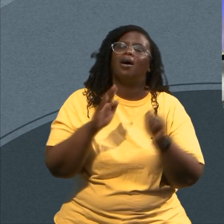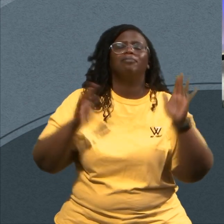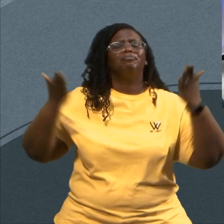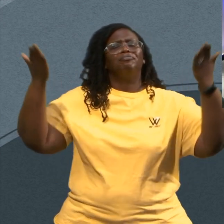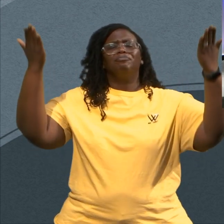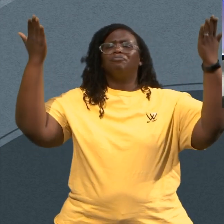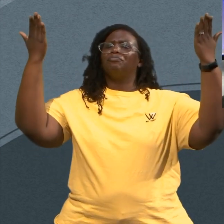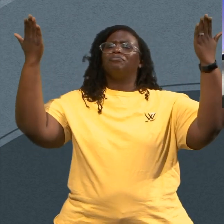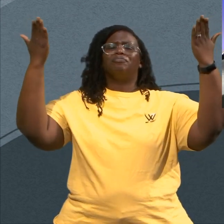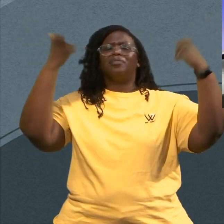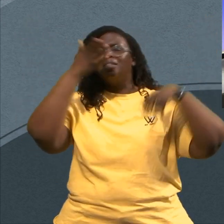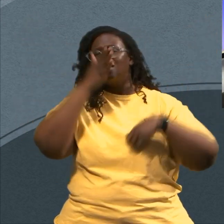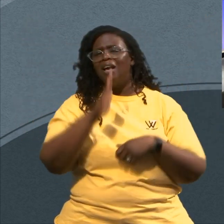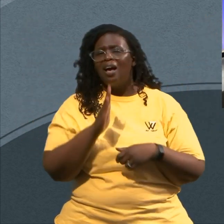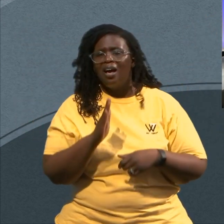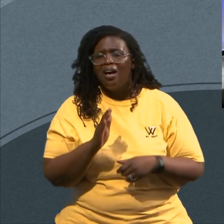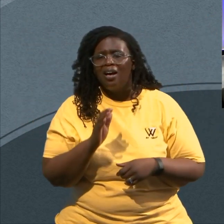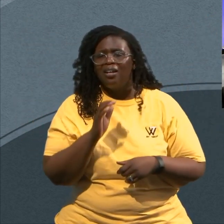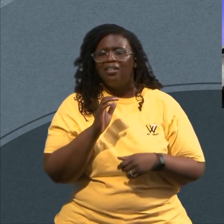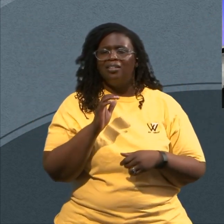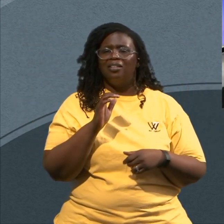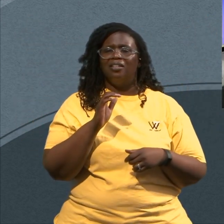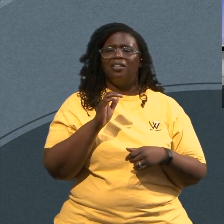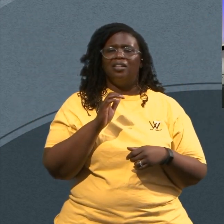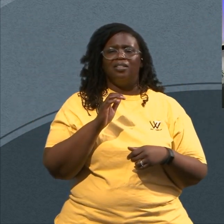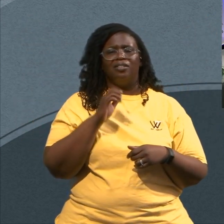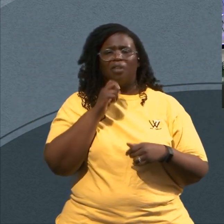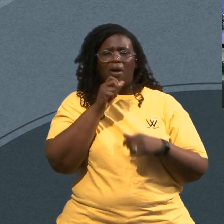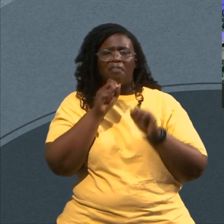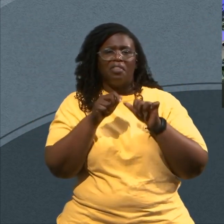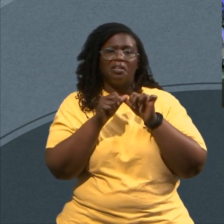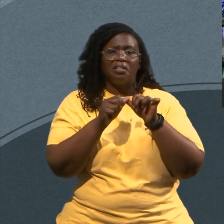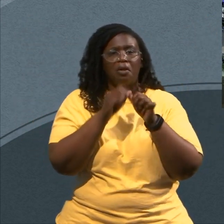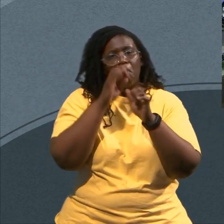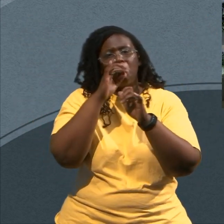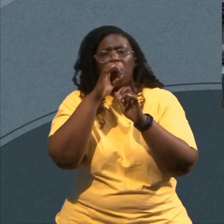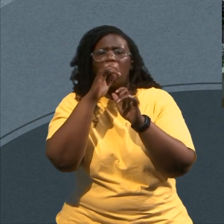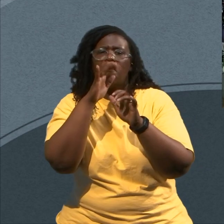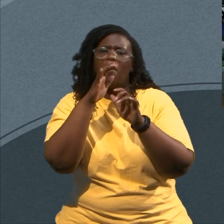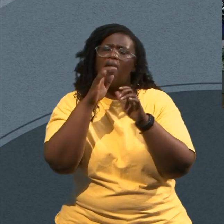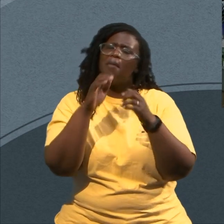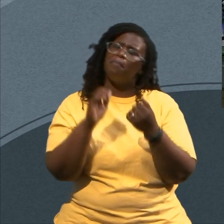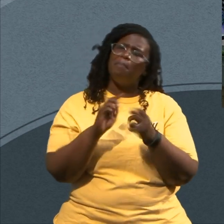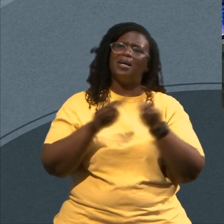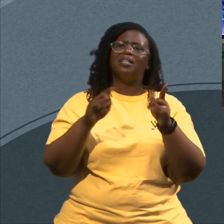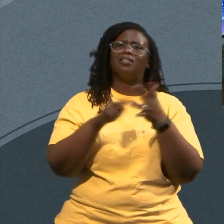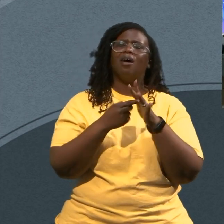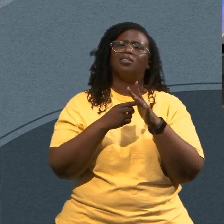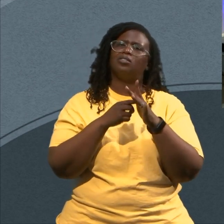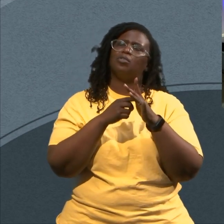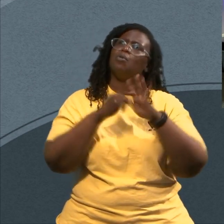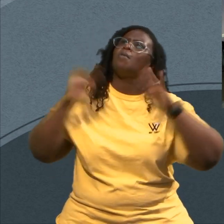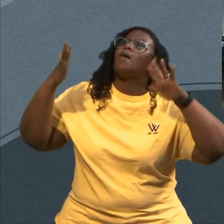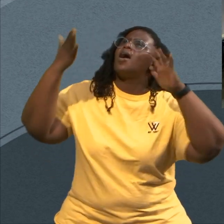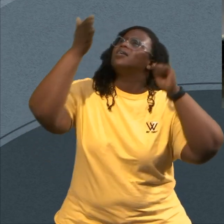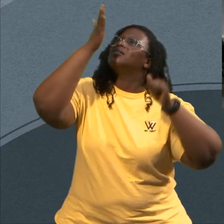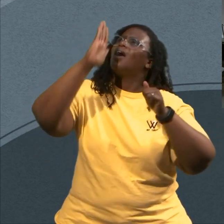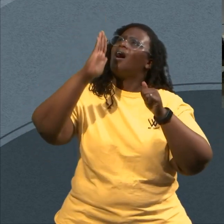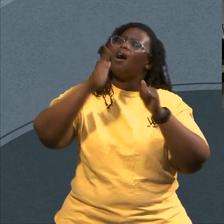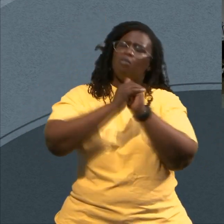the instrument Can take his mouth Off the horn And use his mouth As a horn So the instrumentalist Can take his fingers